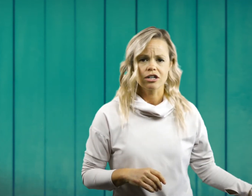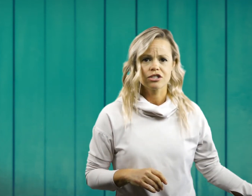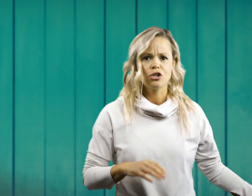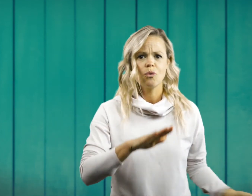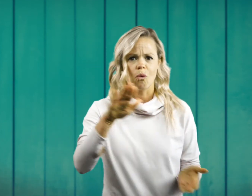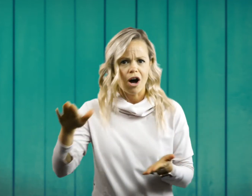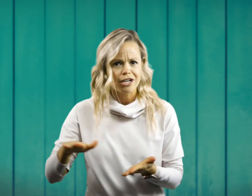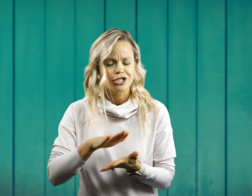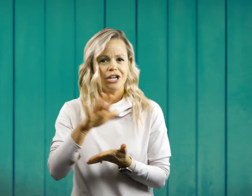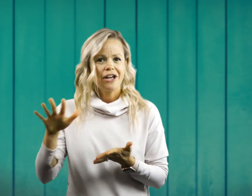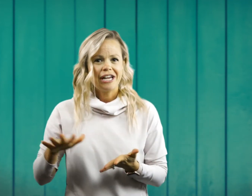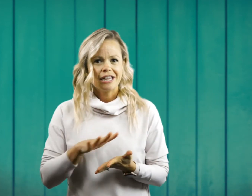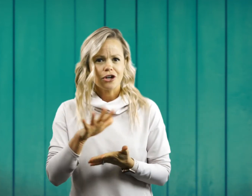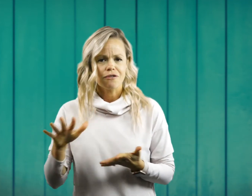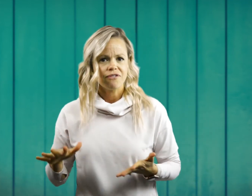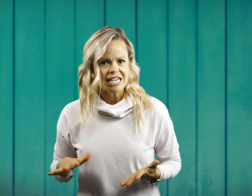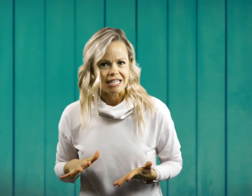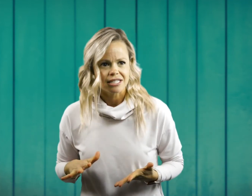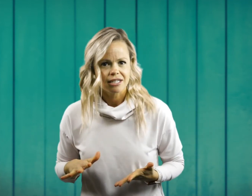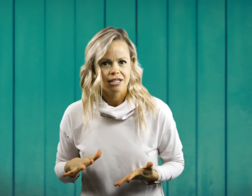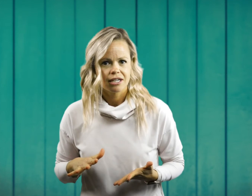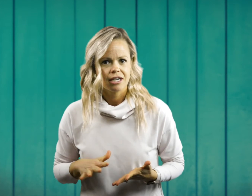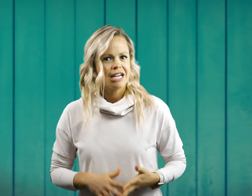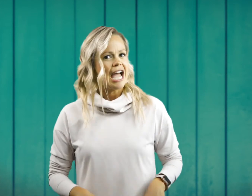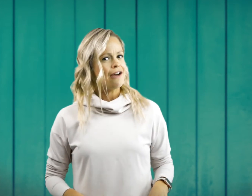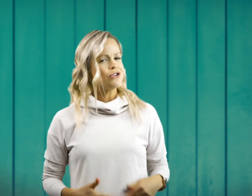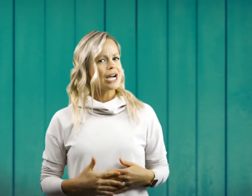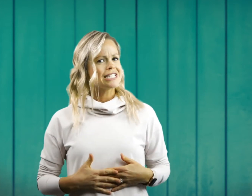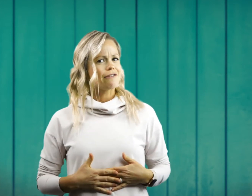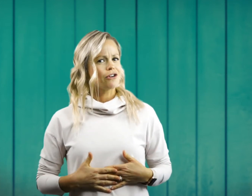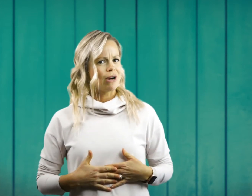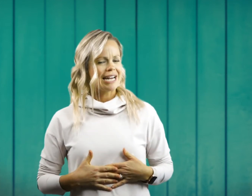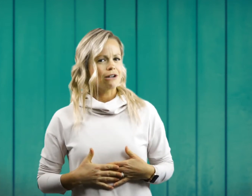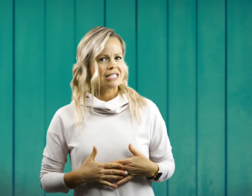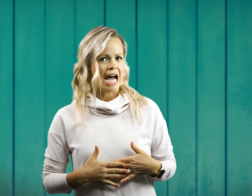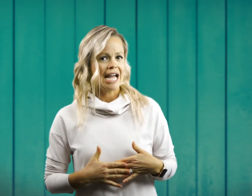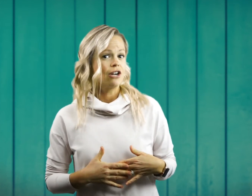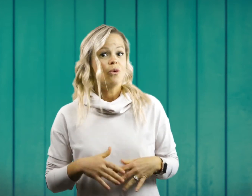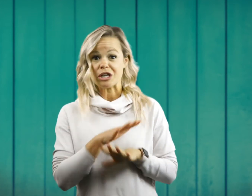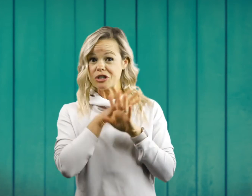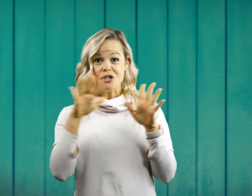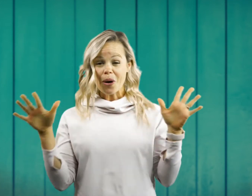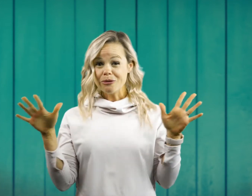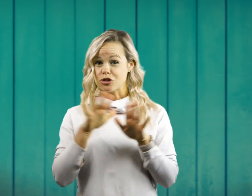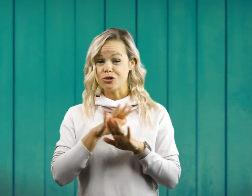to wash their feet. Have you guys ever ran outside with no shoes